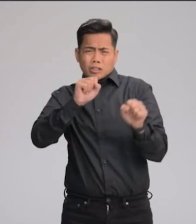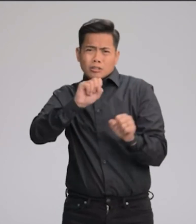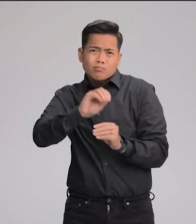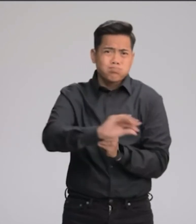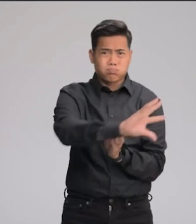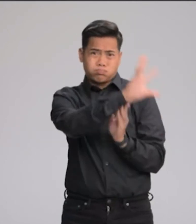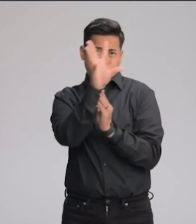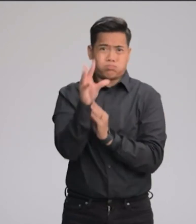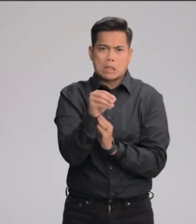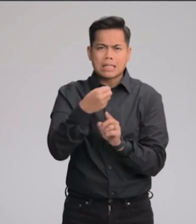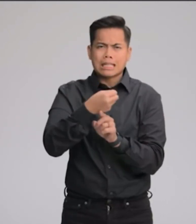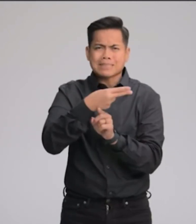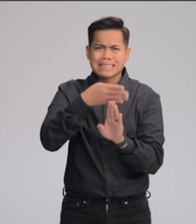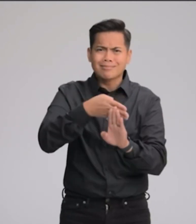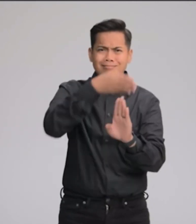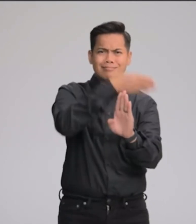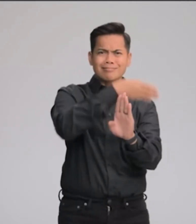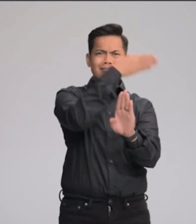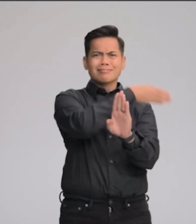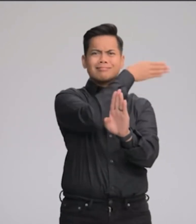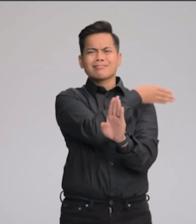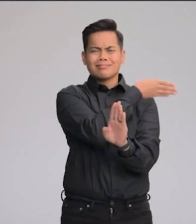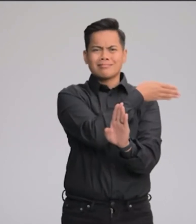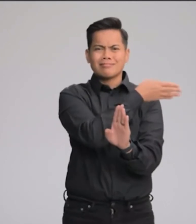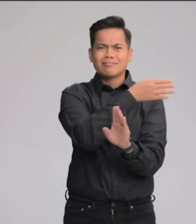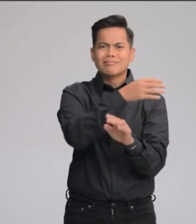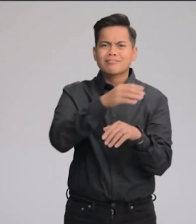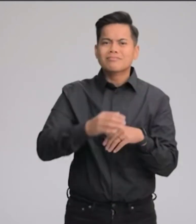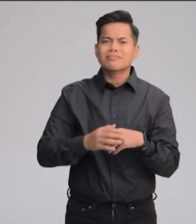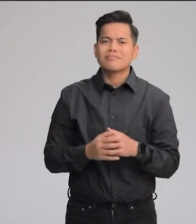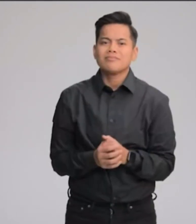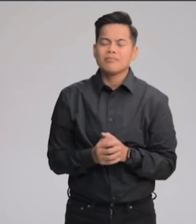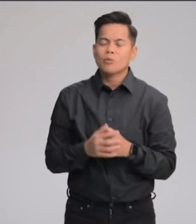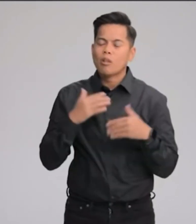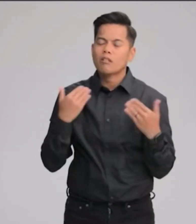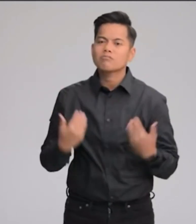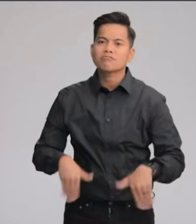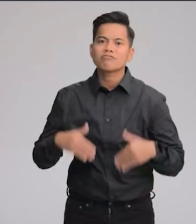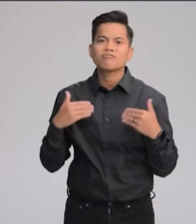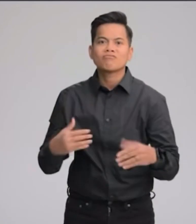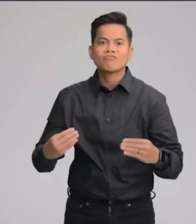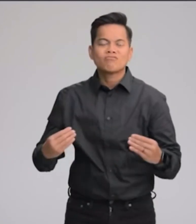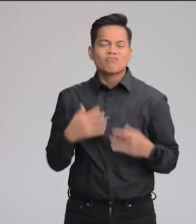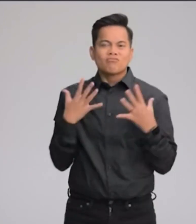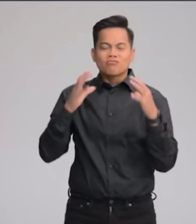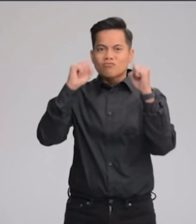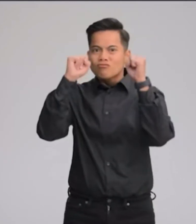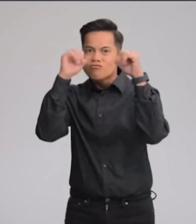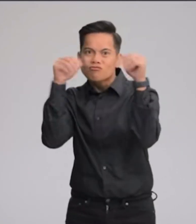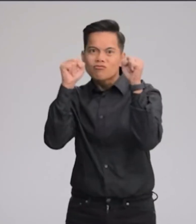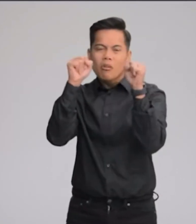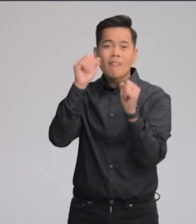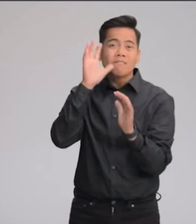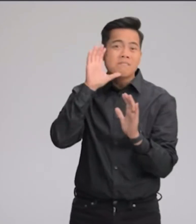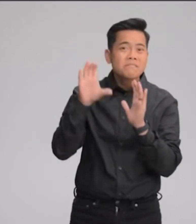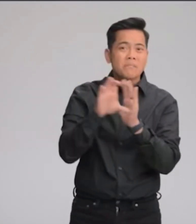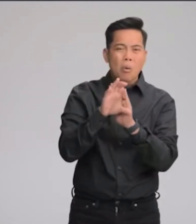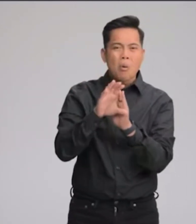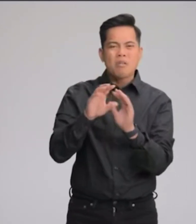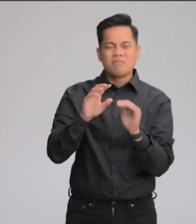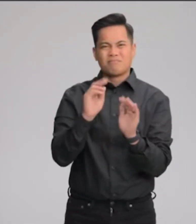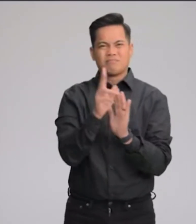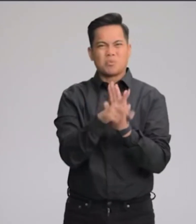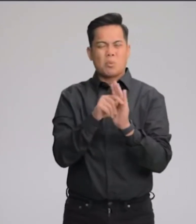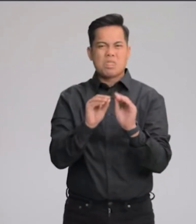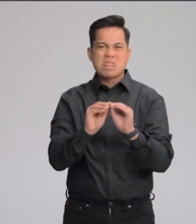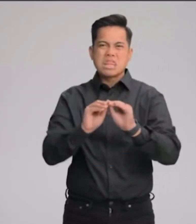any previous 2x telephoto camera on iPhone, delivering incredible photos and videos. And